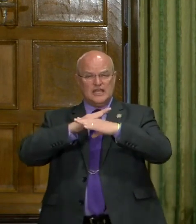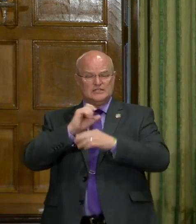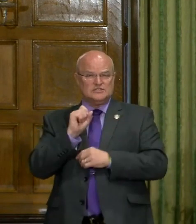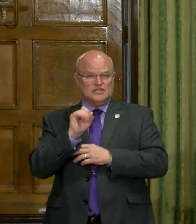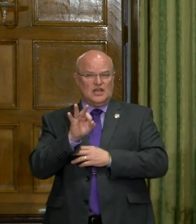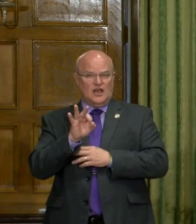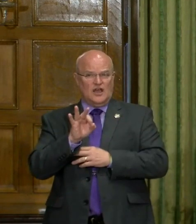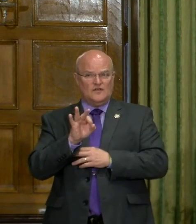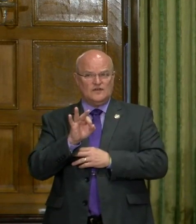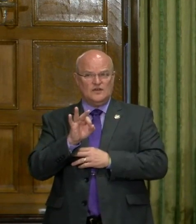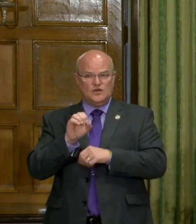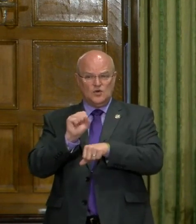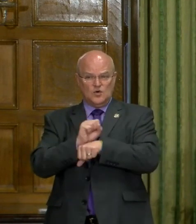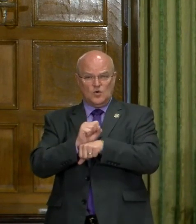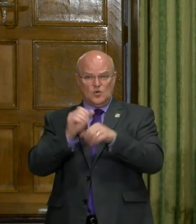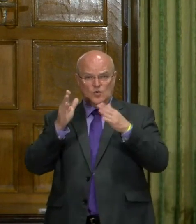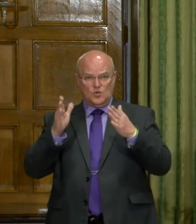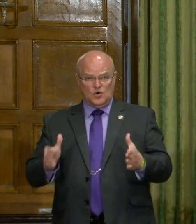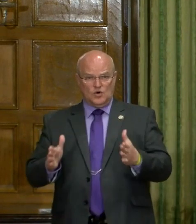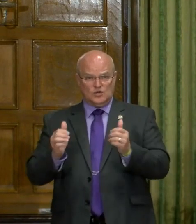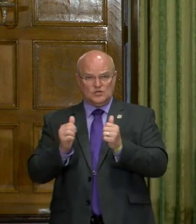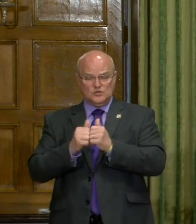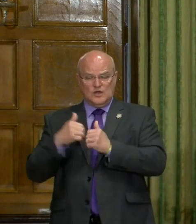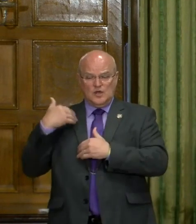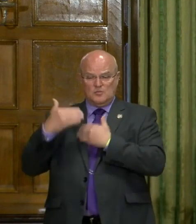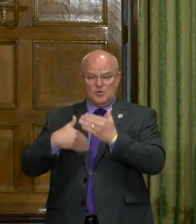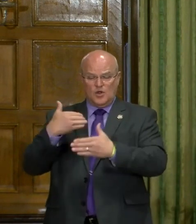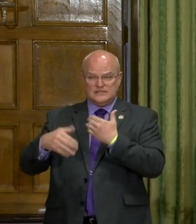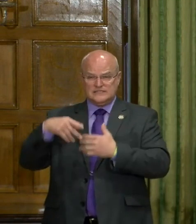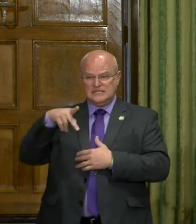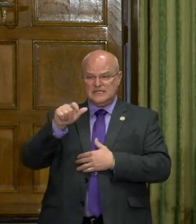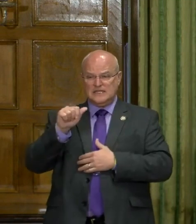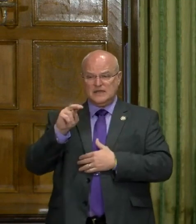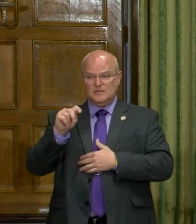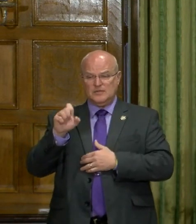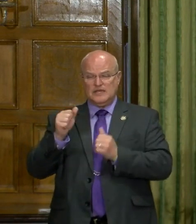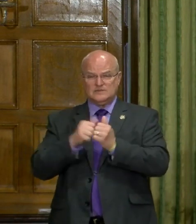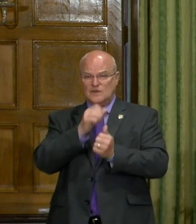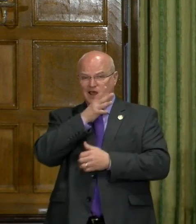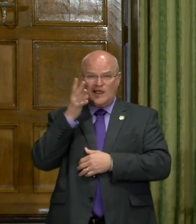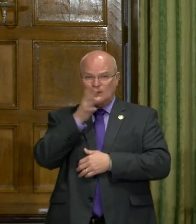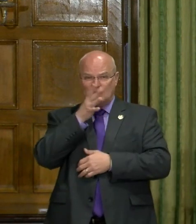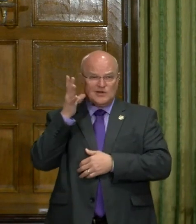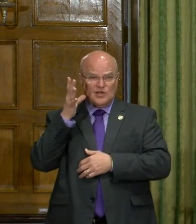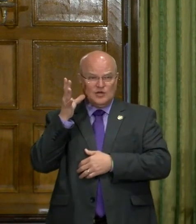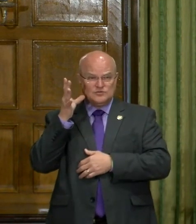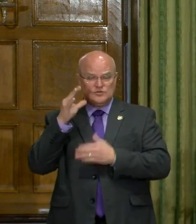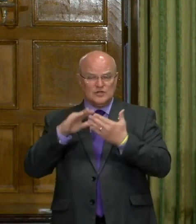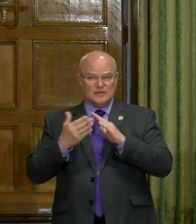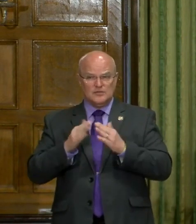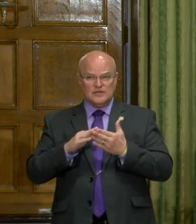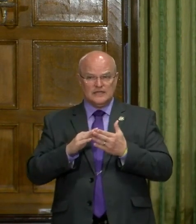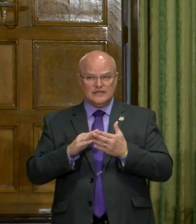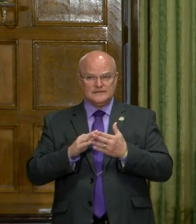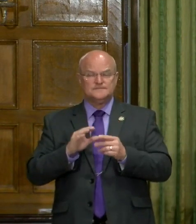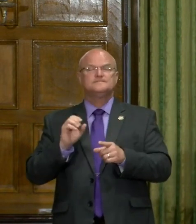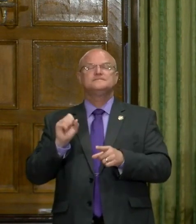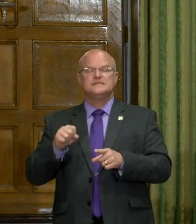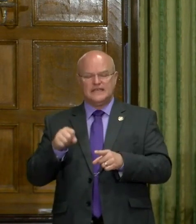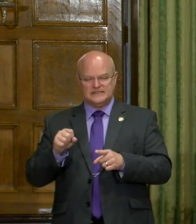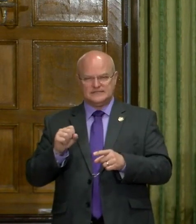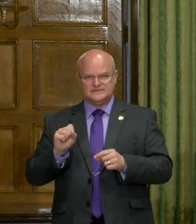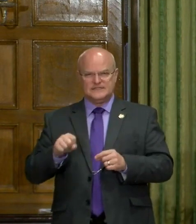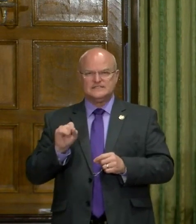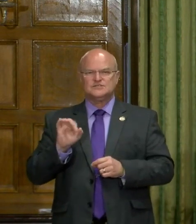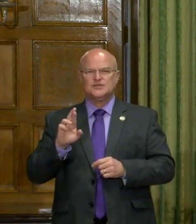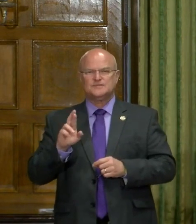of, uh, workers in, uh, processing plants in our agricultural, uh, community? Yes. Okay.